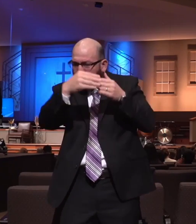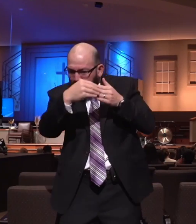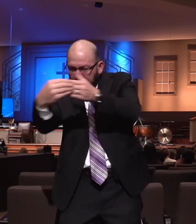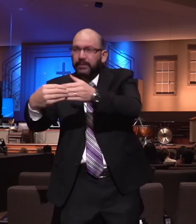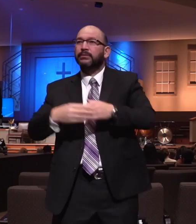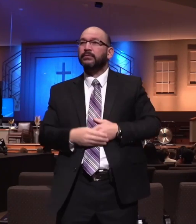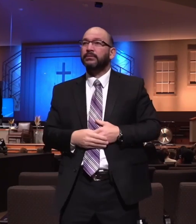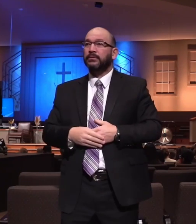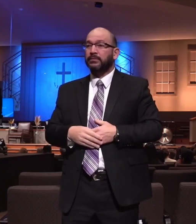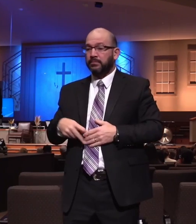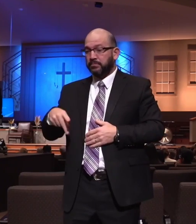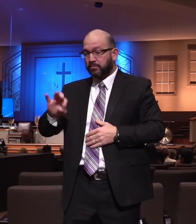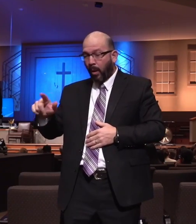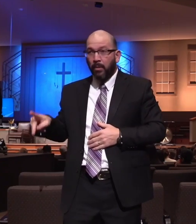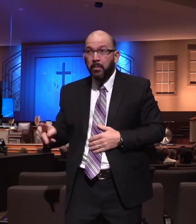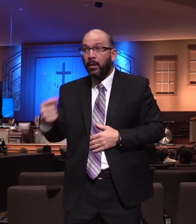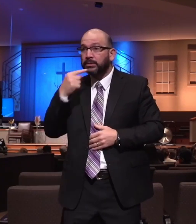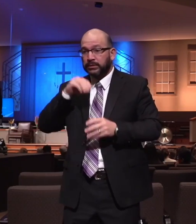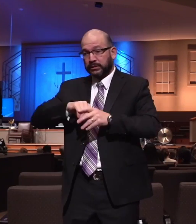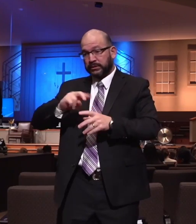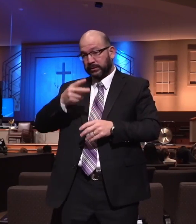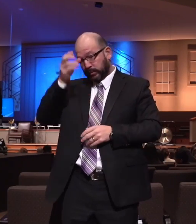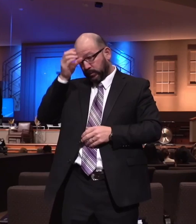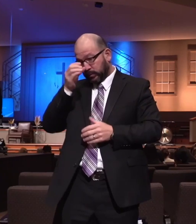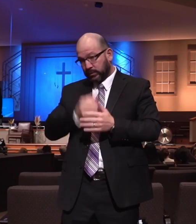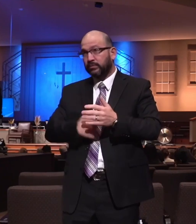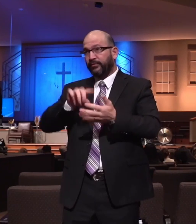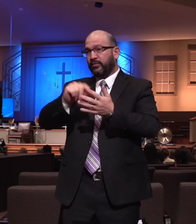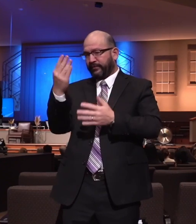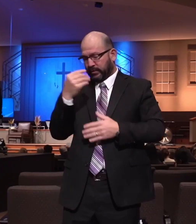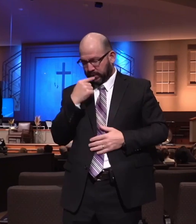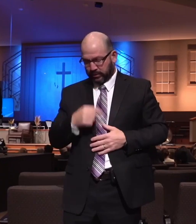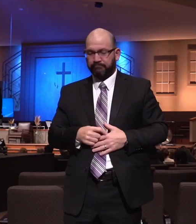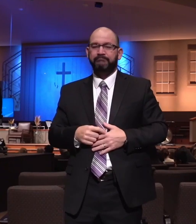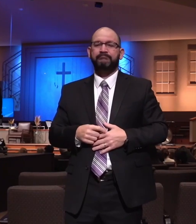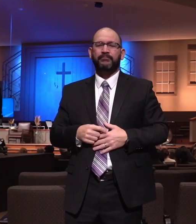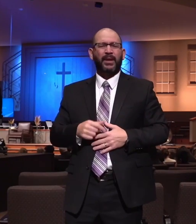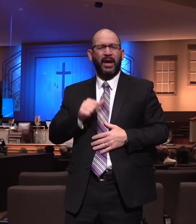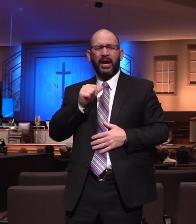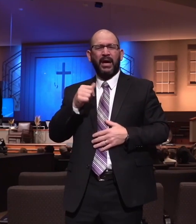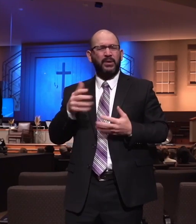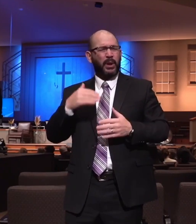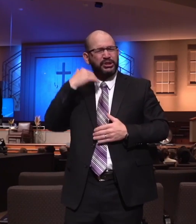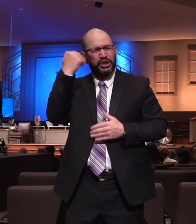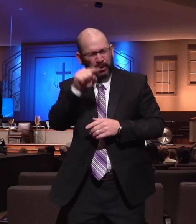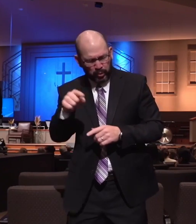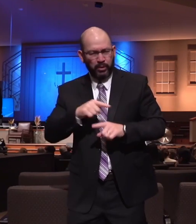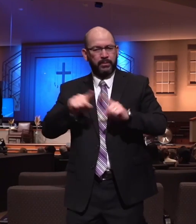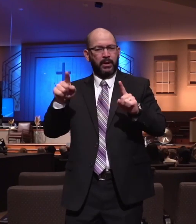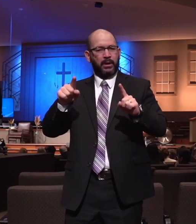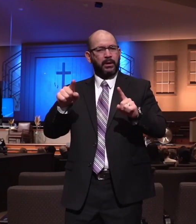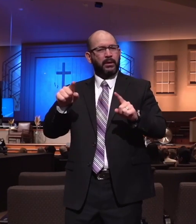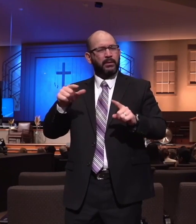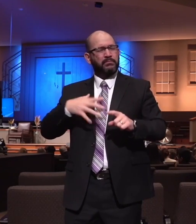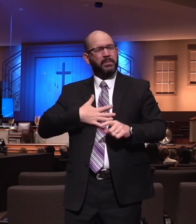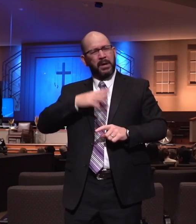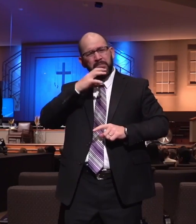says this in 1 Corinthians 4.14, I write not these things to shame you, but as my beloved sons I warn you, for though ye have